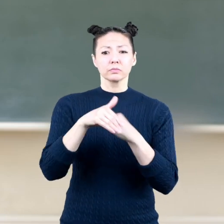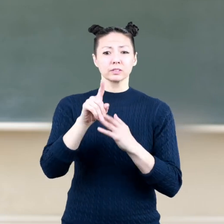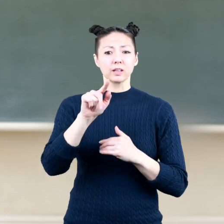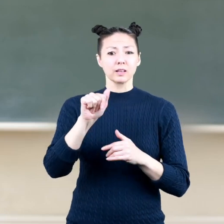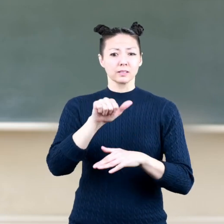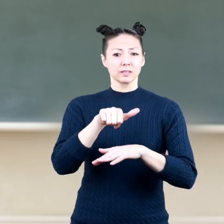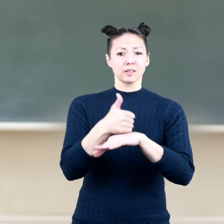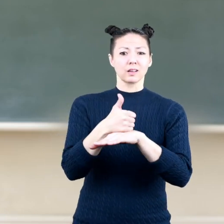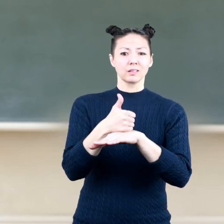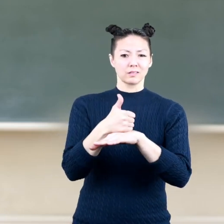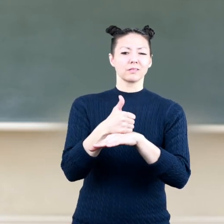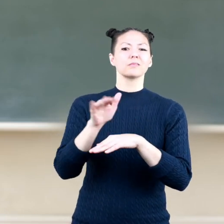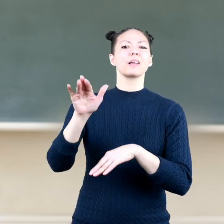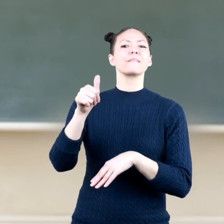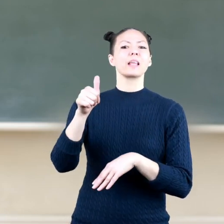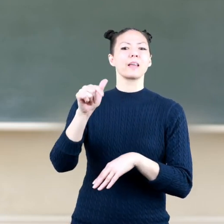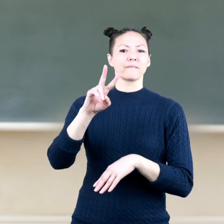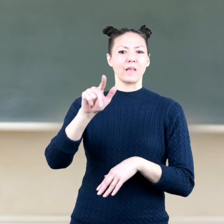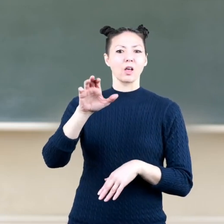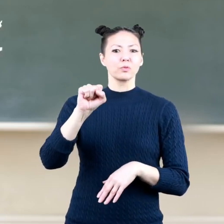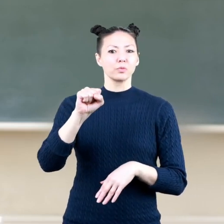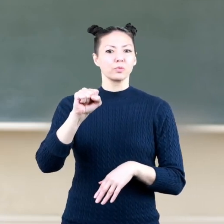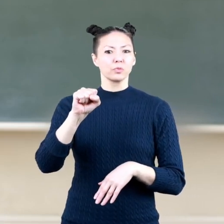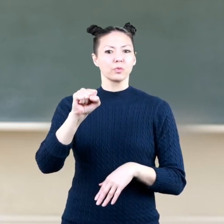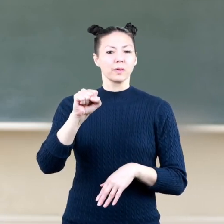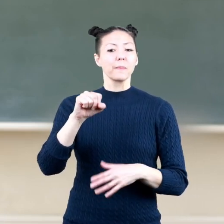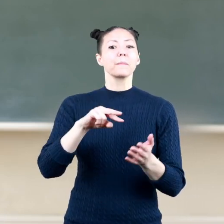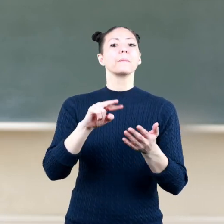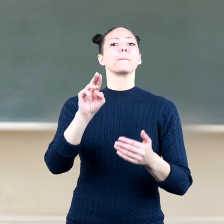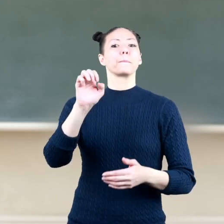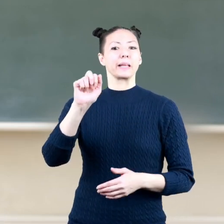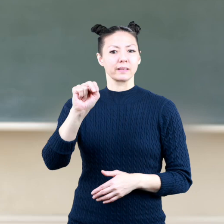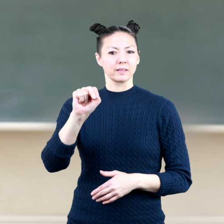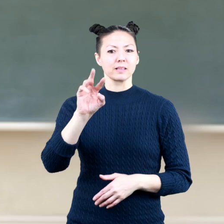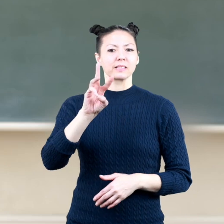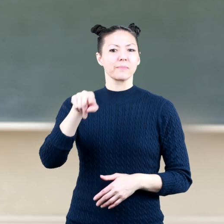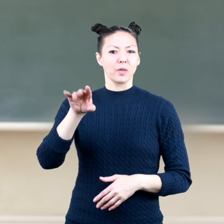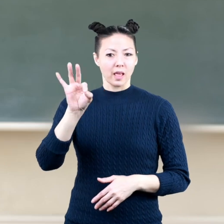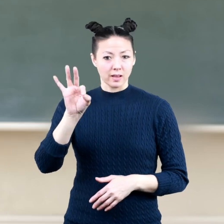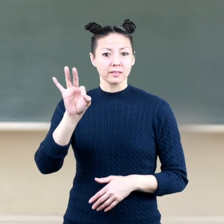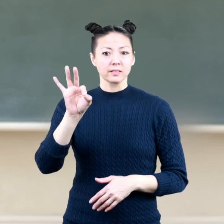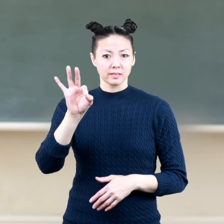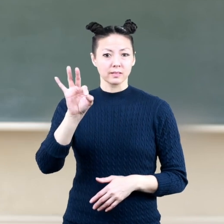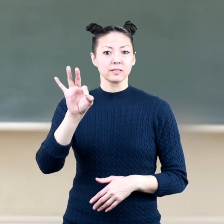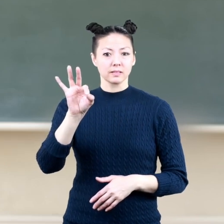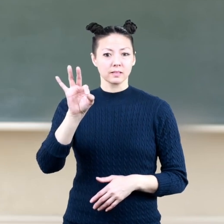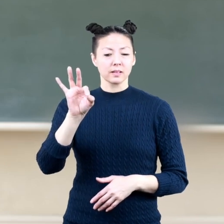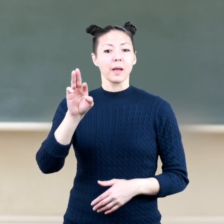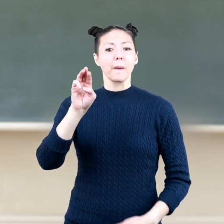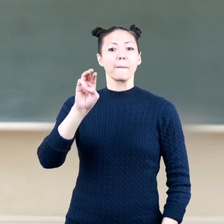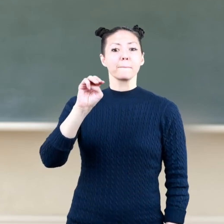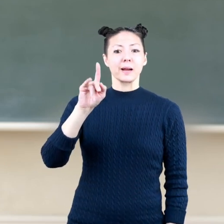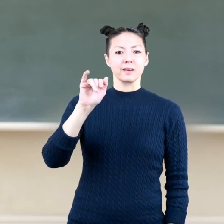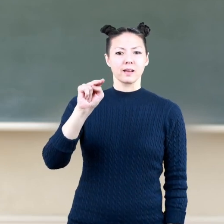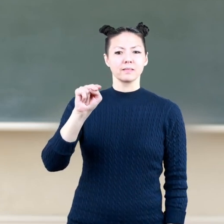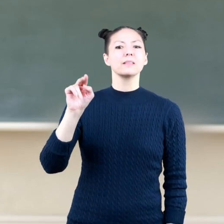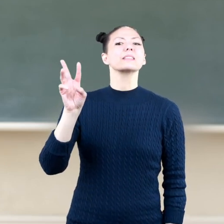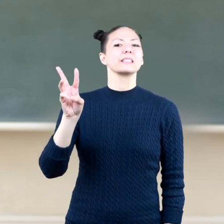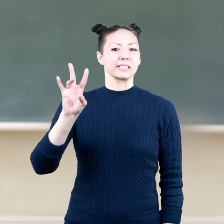data set has 10 values its mean is 66.9 the median is 67